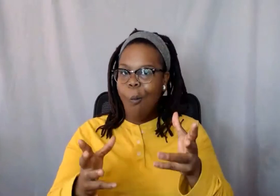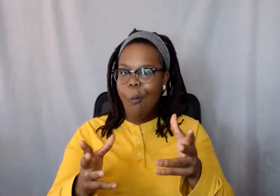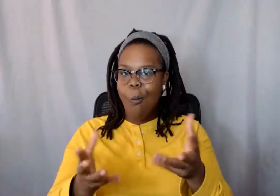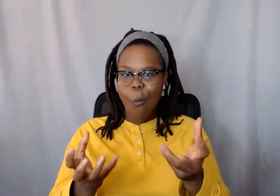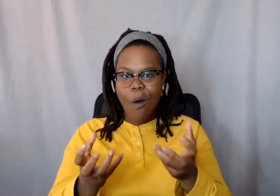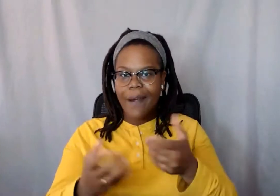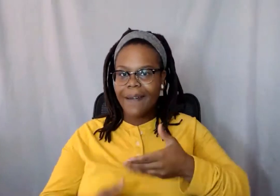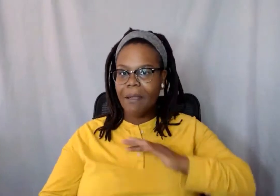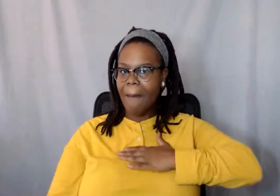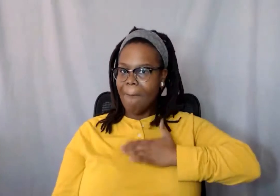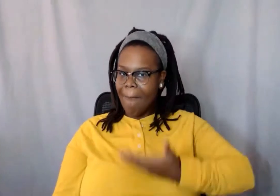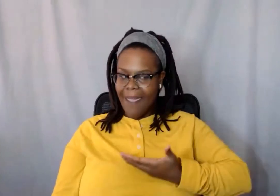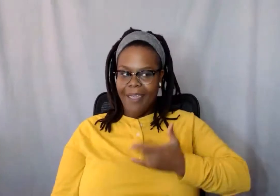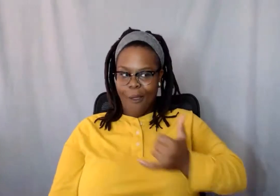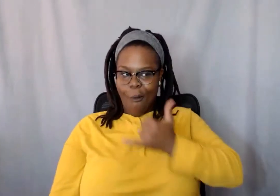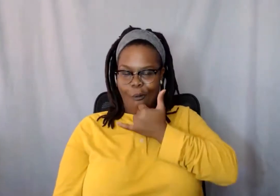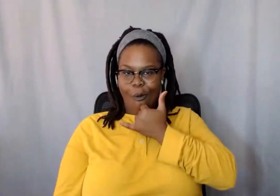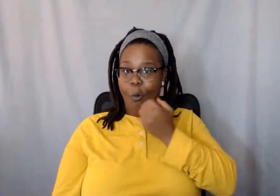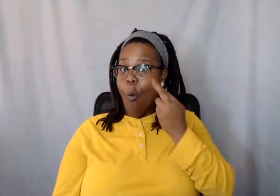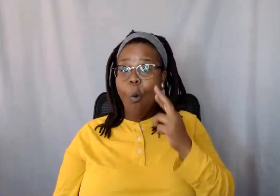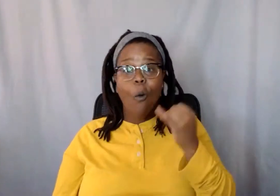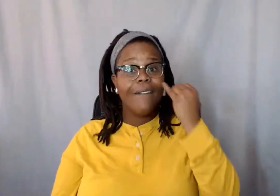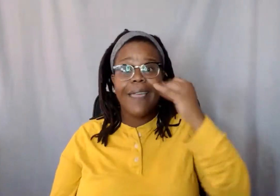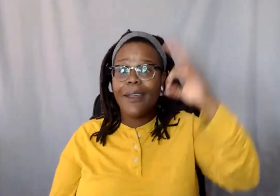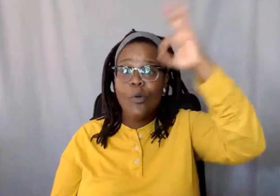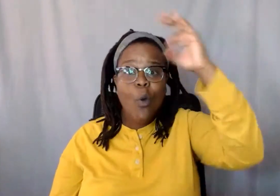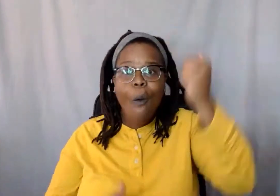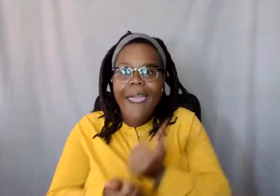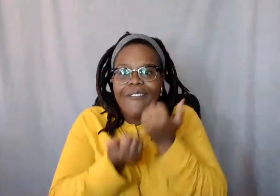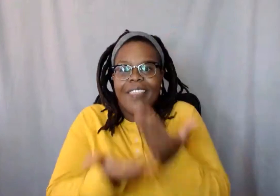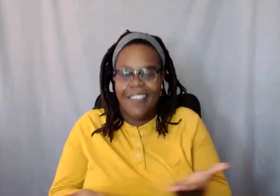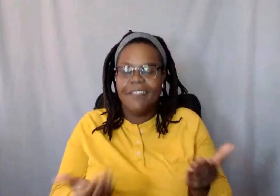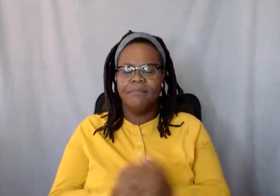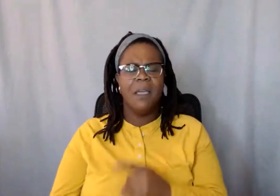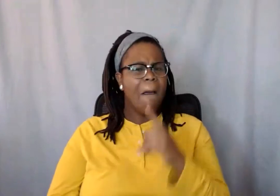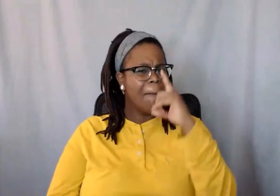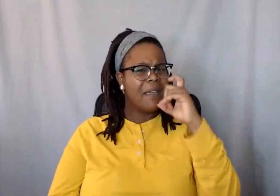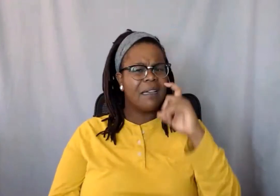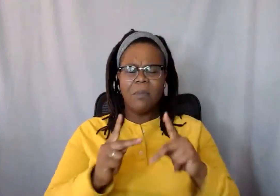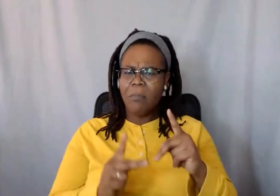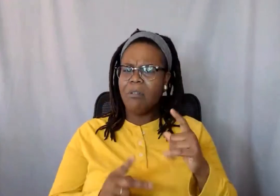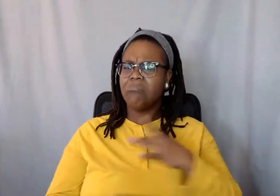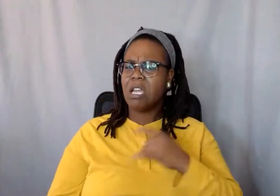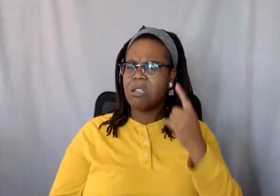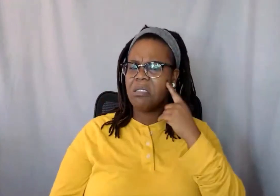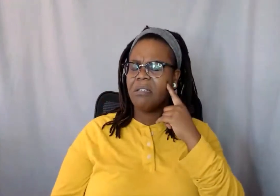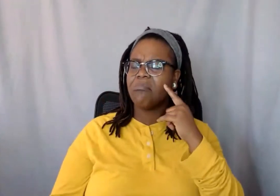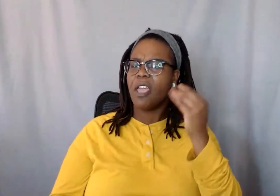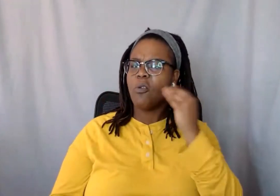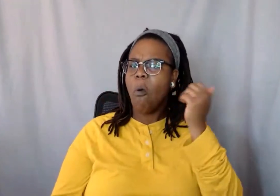or when they don't know everything. Because people like to think that they know things they want to be able to engage